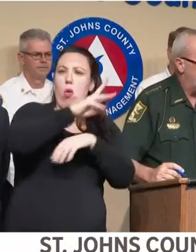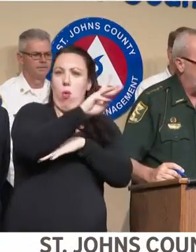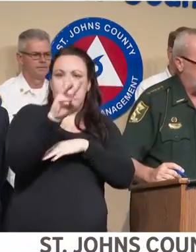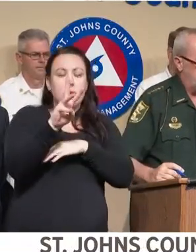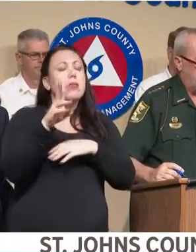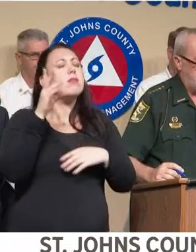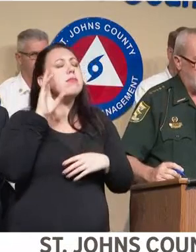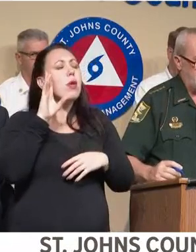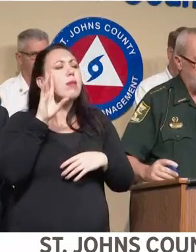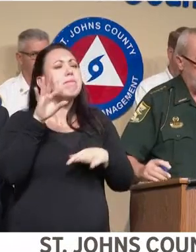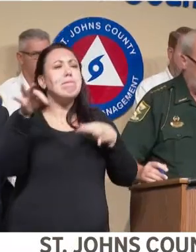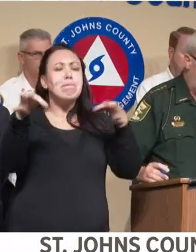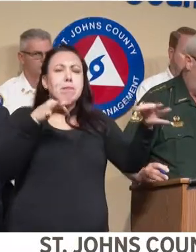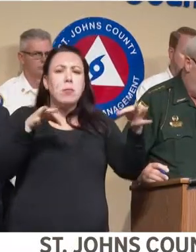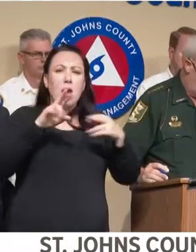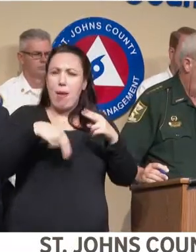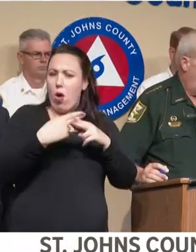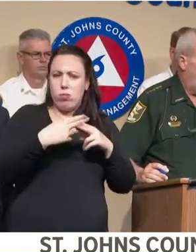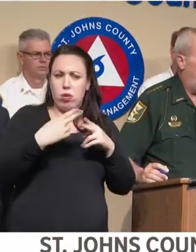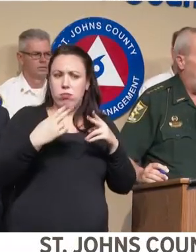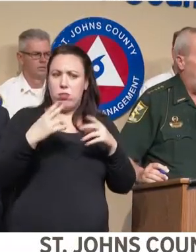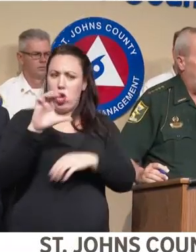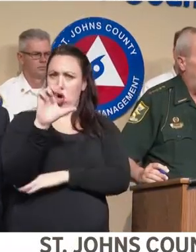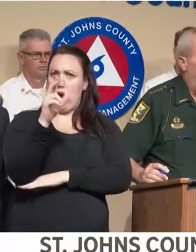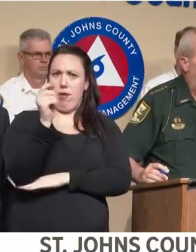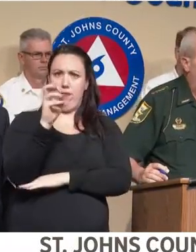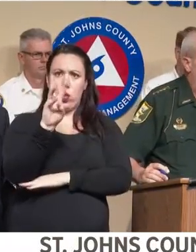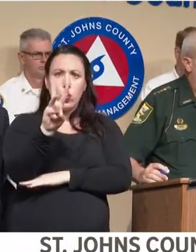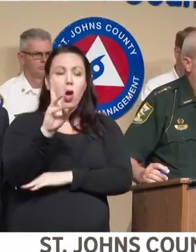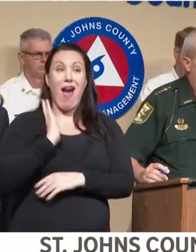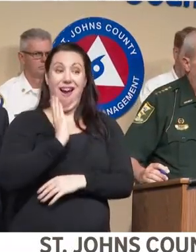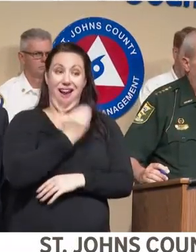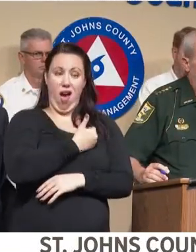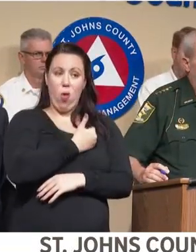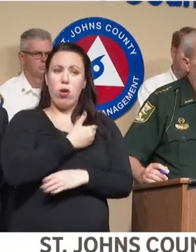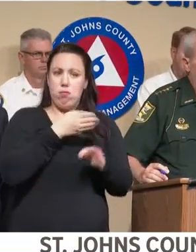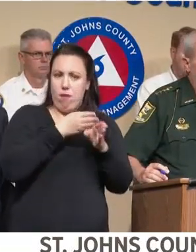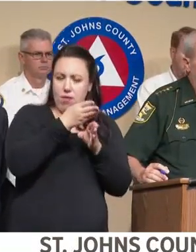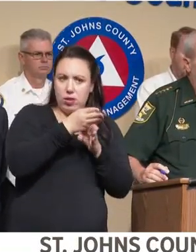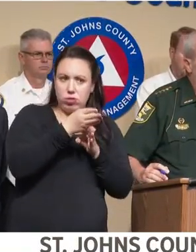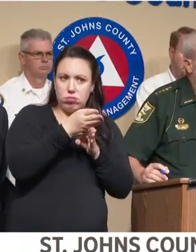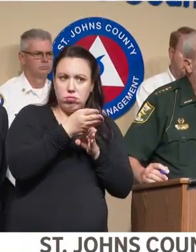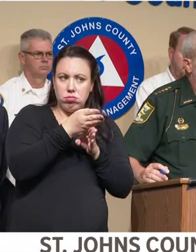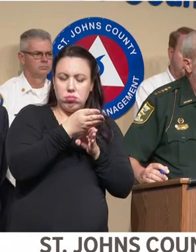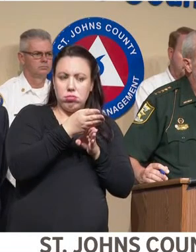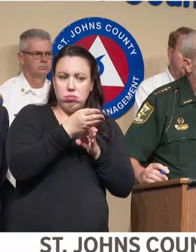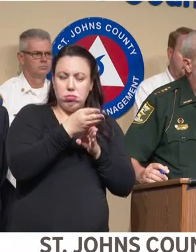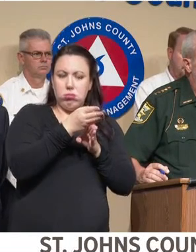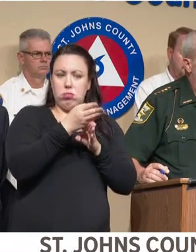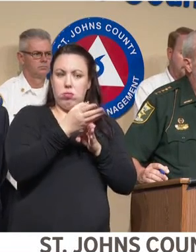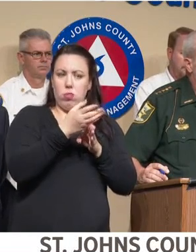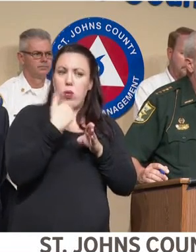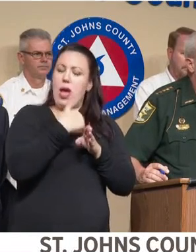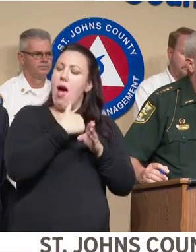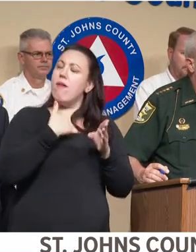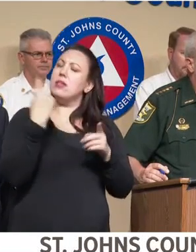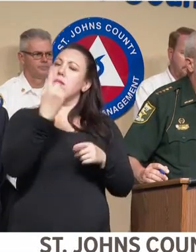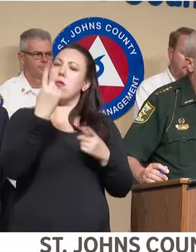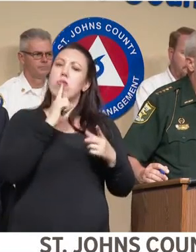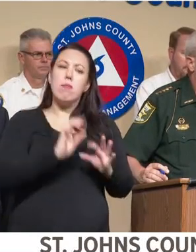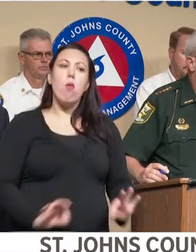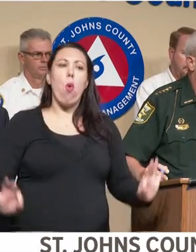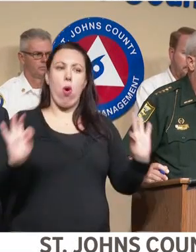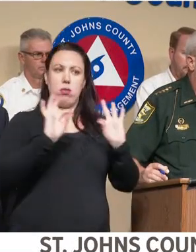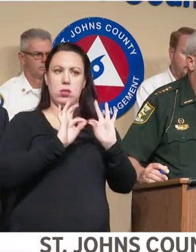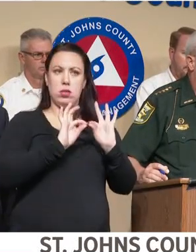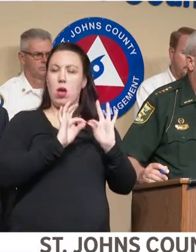let me just say this about the curfew. We in our profession have been given a very important tool and that tool is